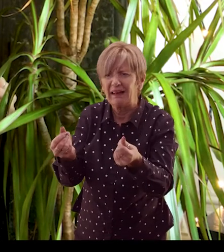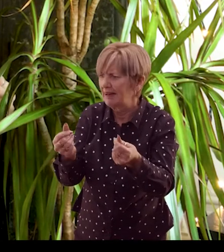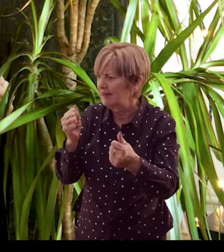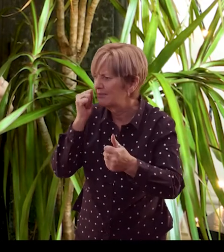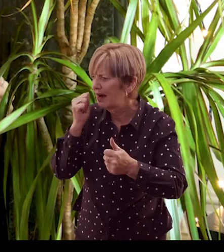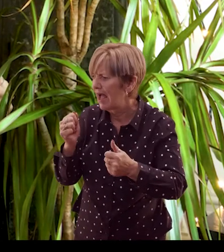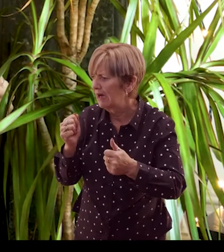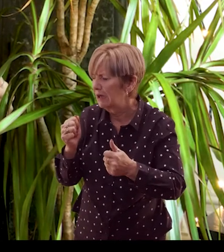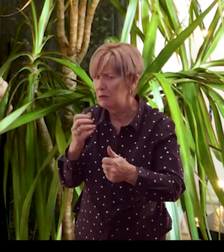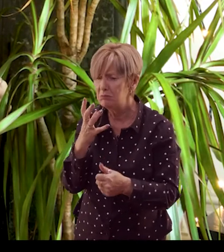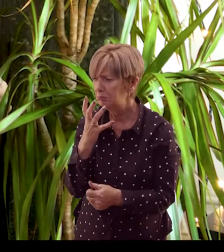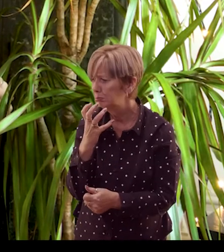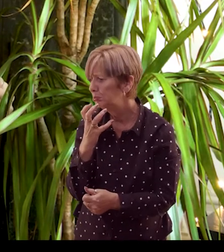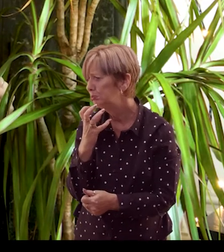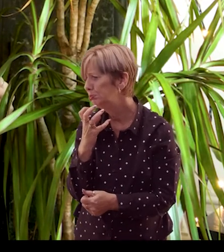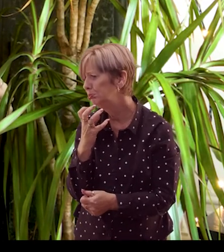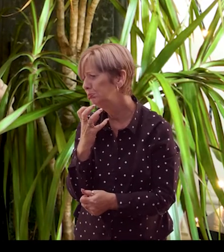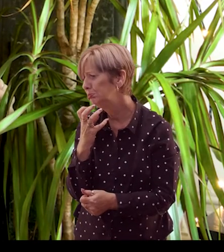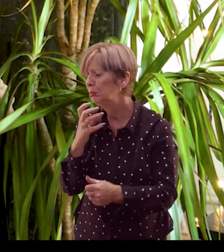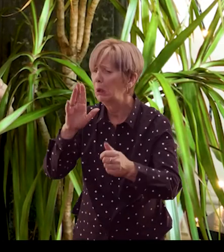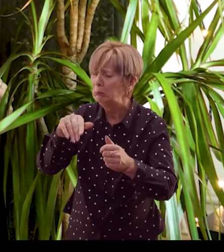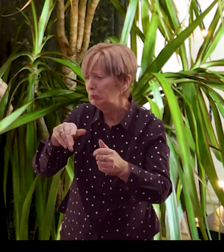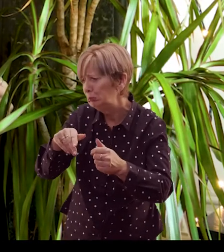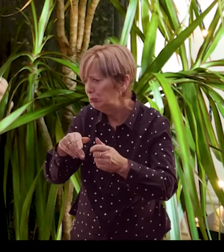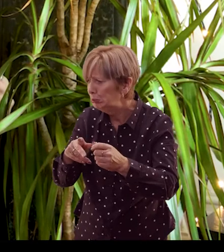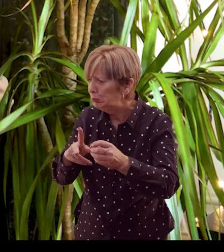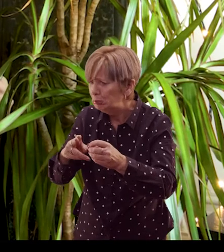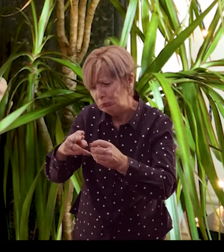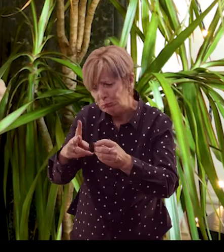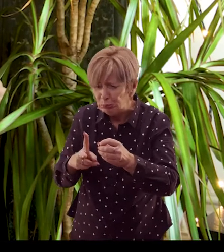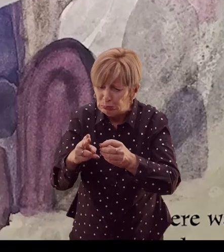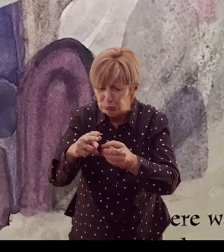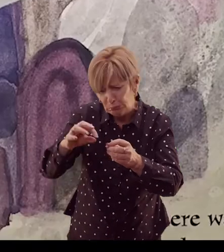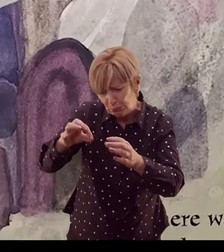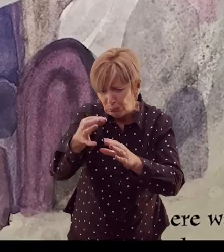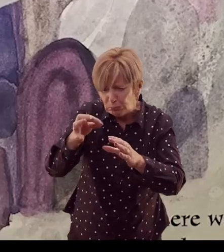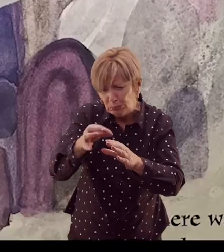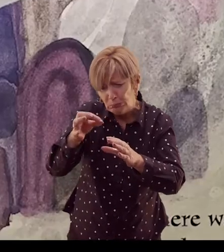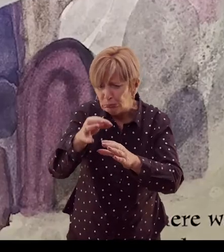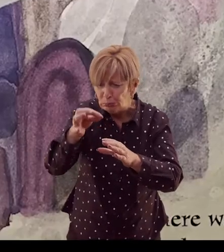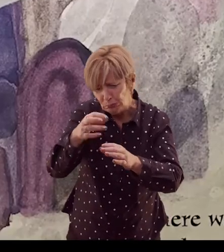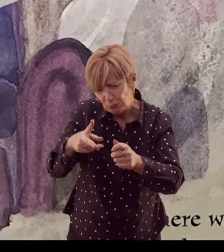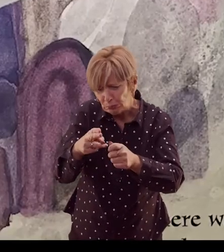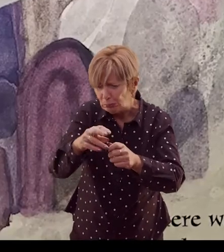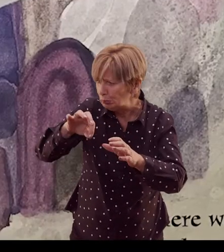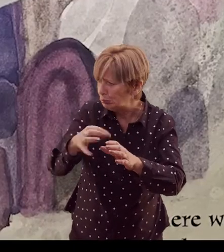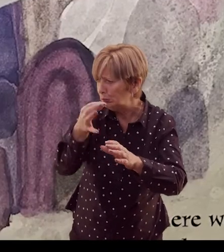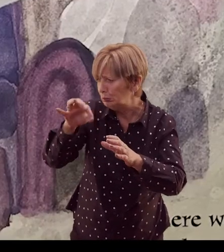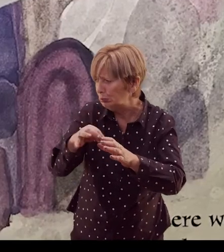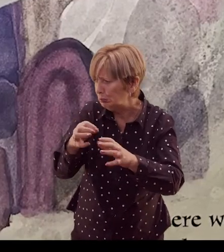Forlornly, the zebra, cut them all to the same size and stitched them together. It looks very tight, he